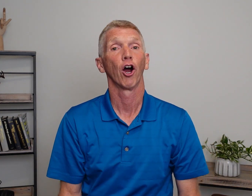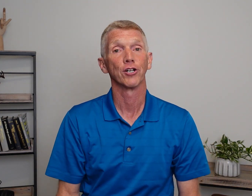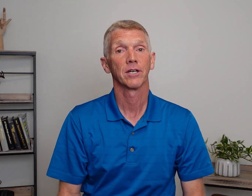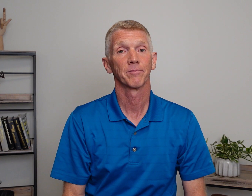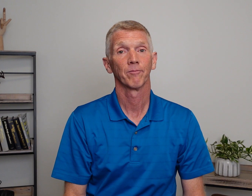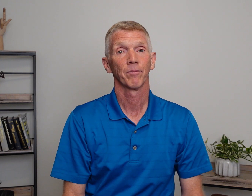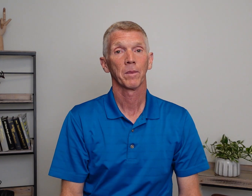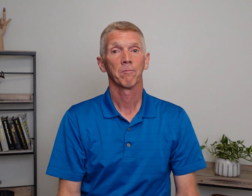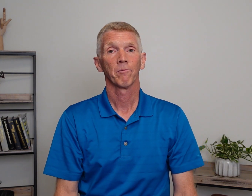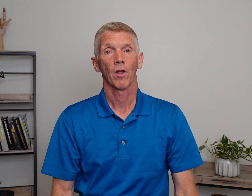art?